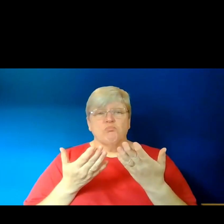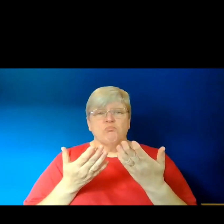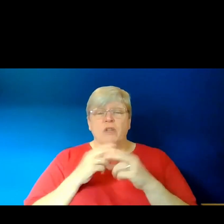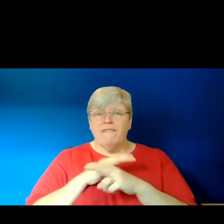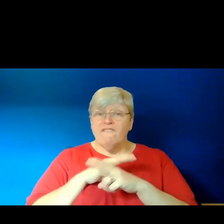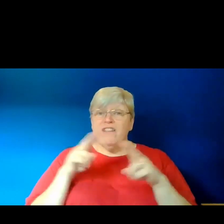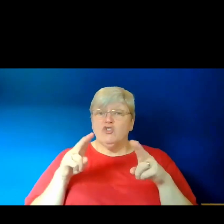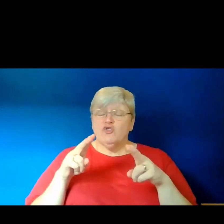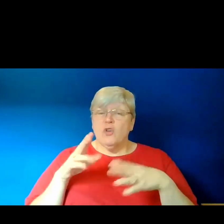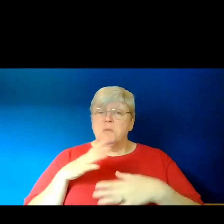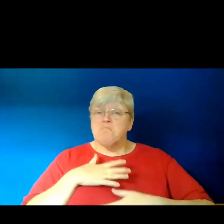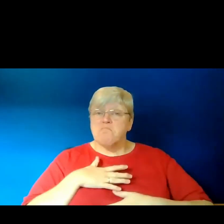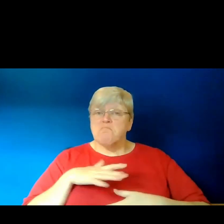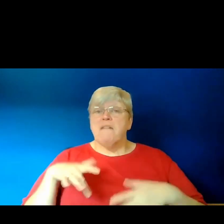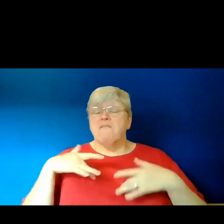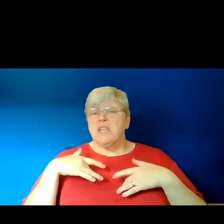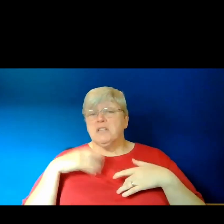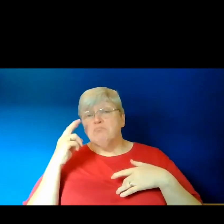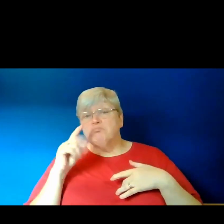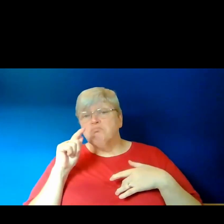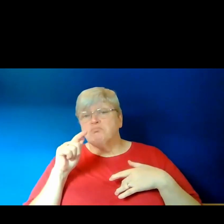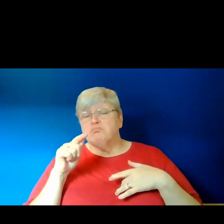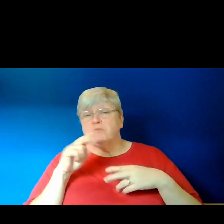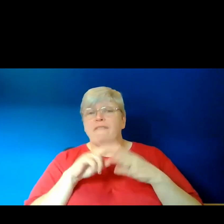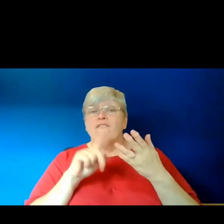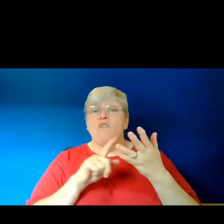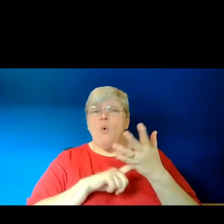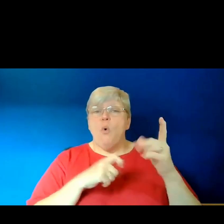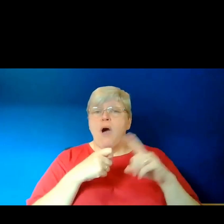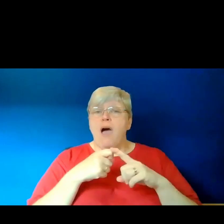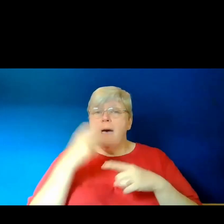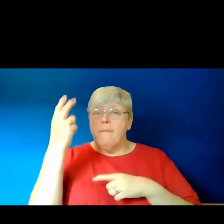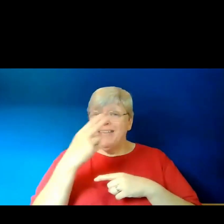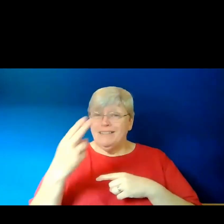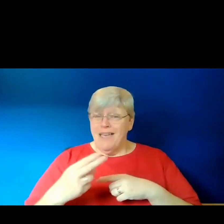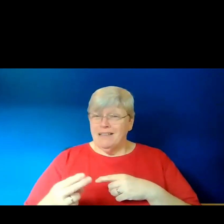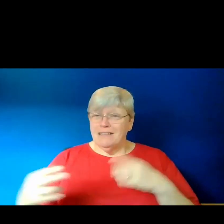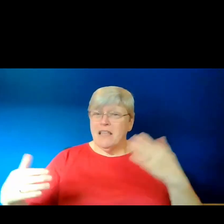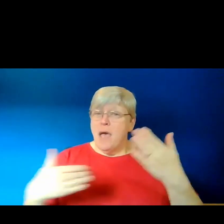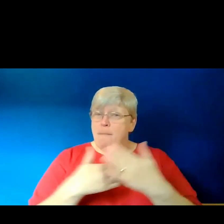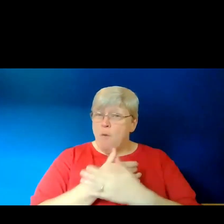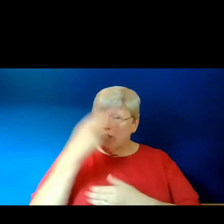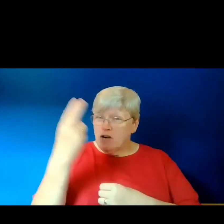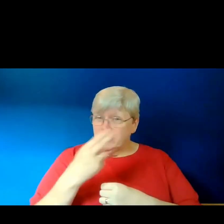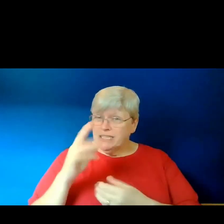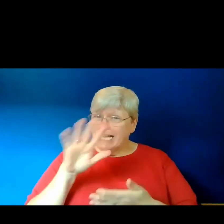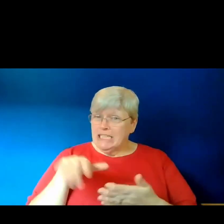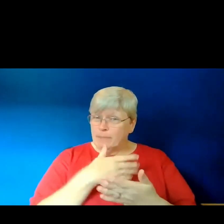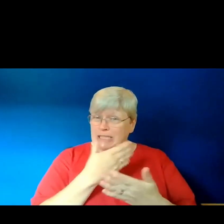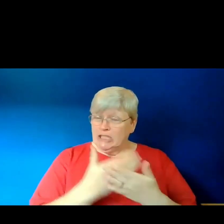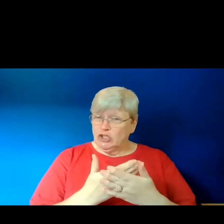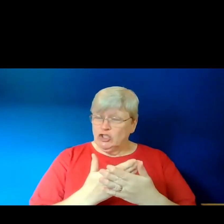inspiration, I also looked at folk paintings, modern artistic interpretations. So